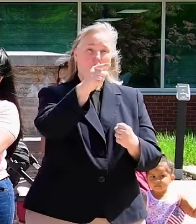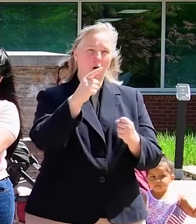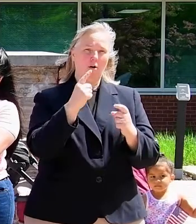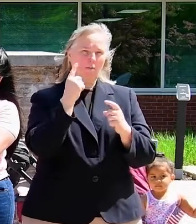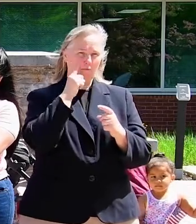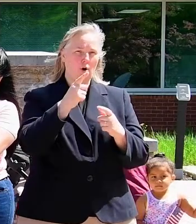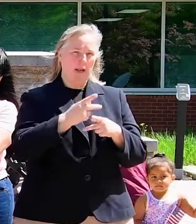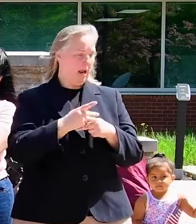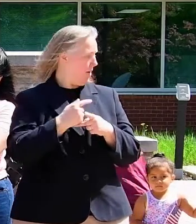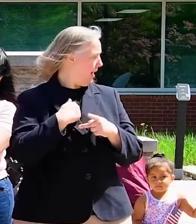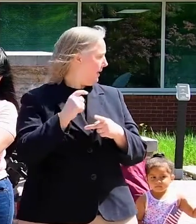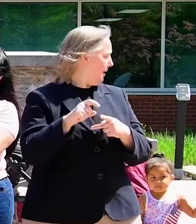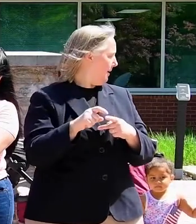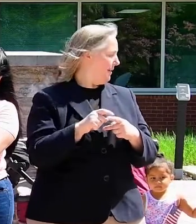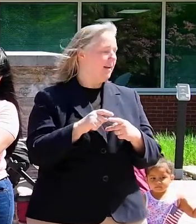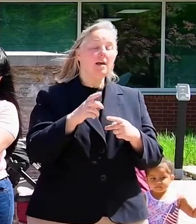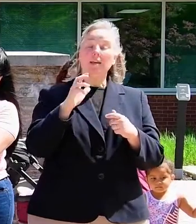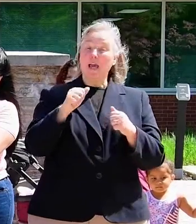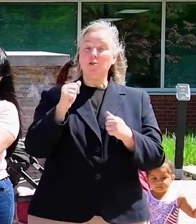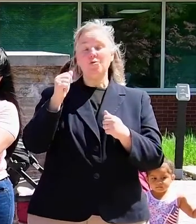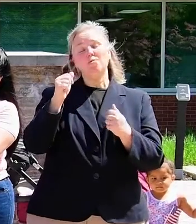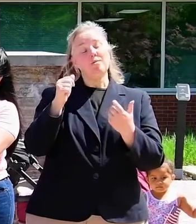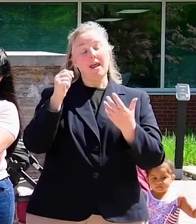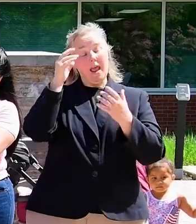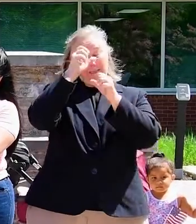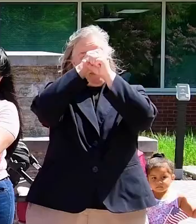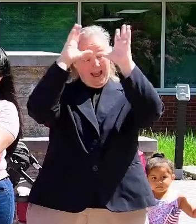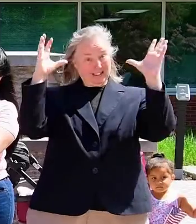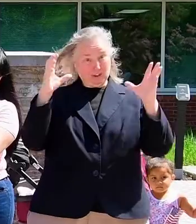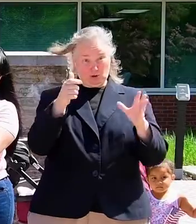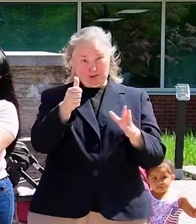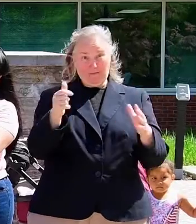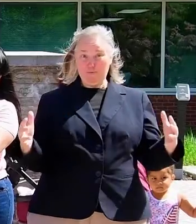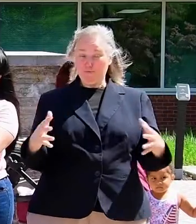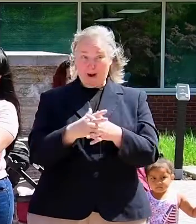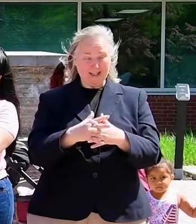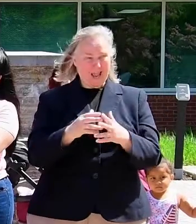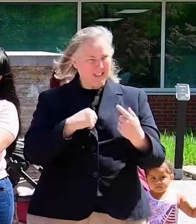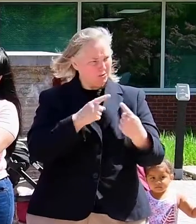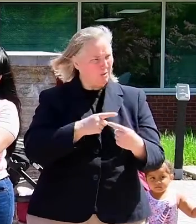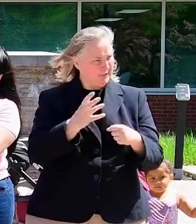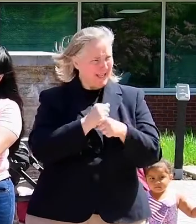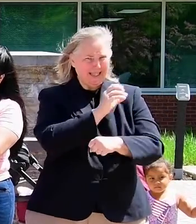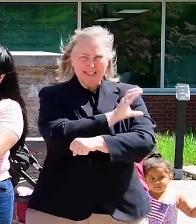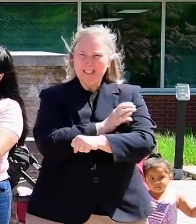I need. Can you imagine being pregnant and struggling to get the clinic appointments?